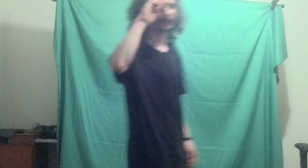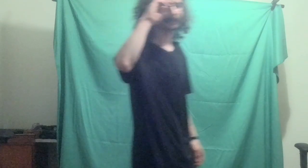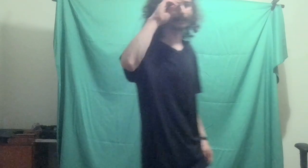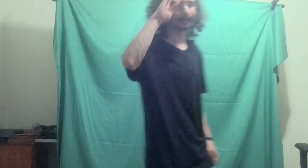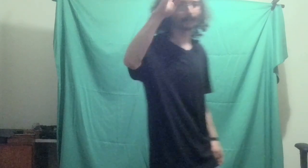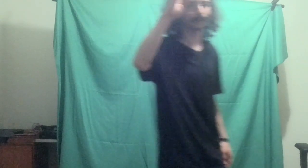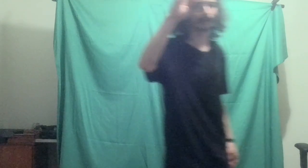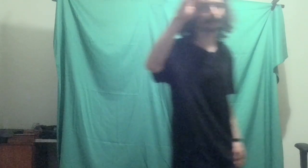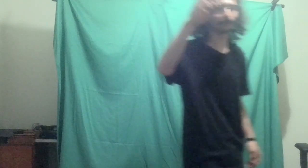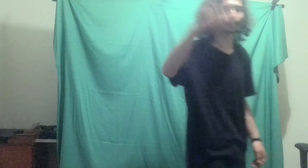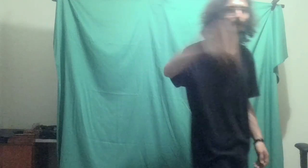see you in the fifth year.